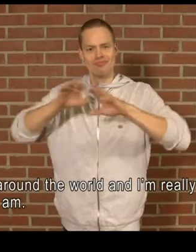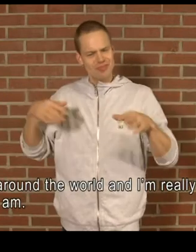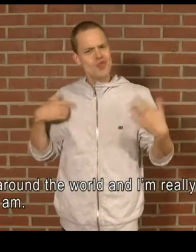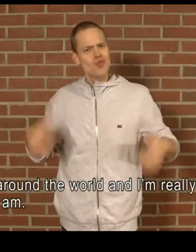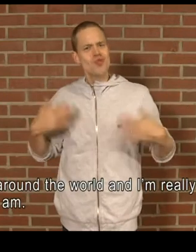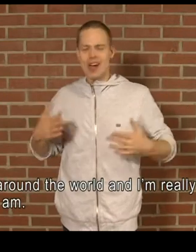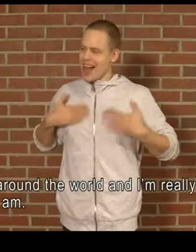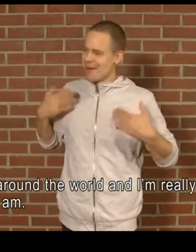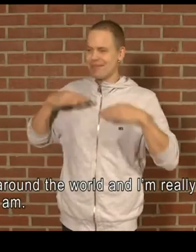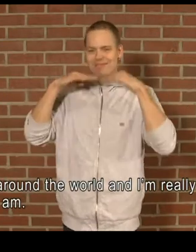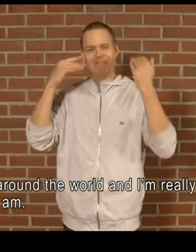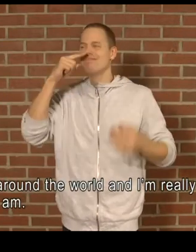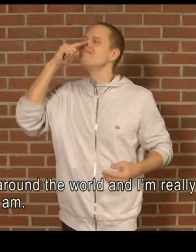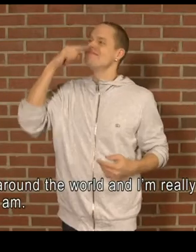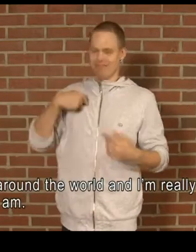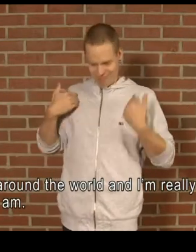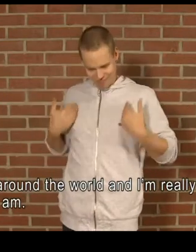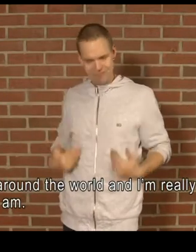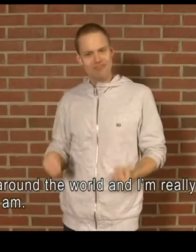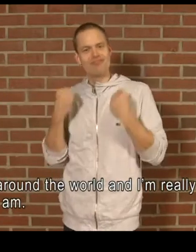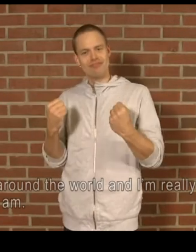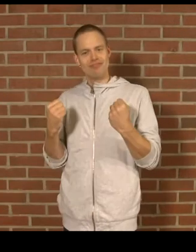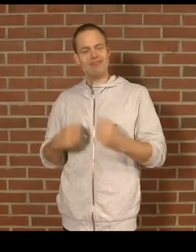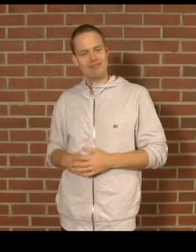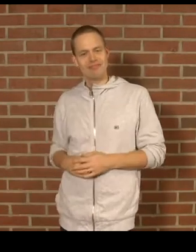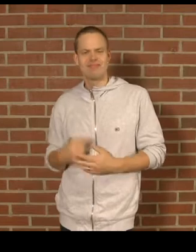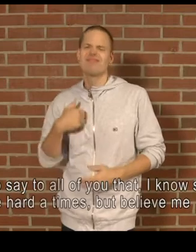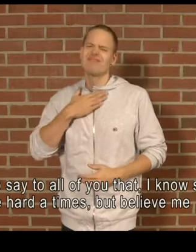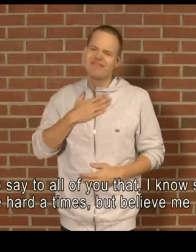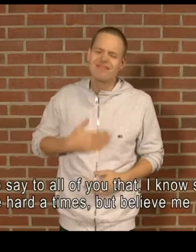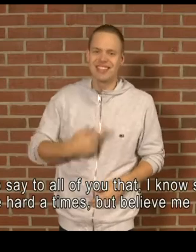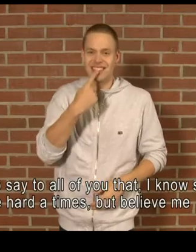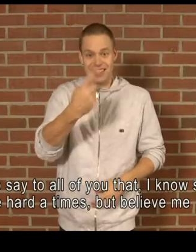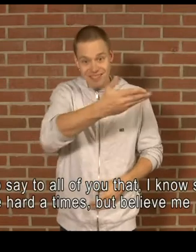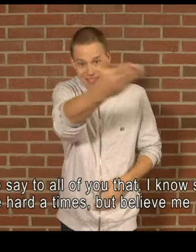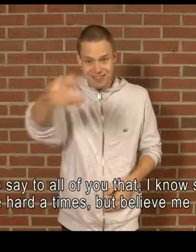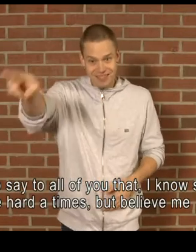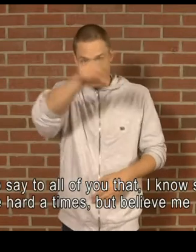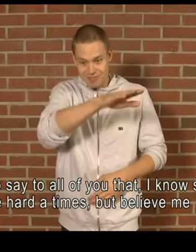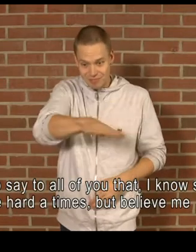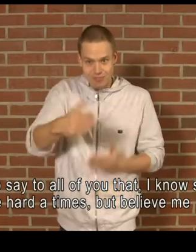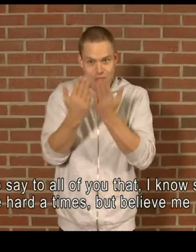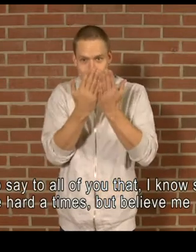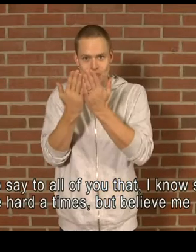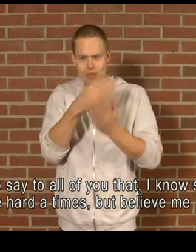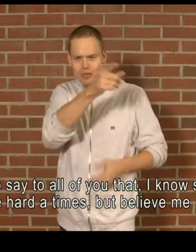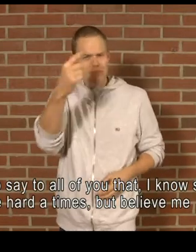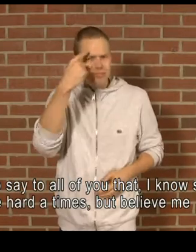you hating on the sidelines That what it look like Now there's a right time for everything and homie, this is my night